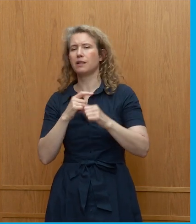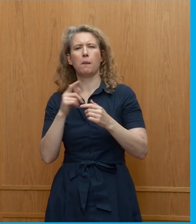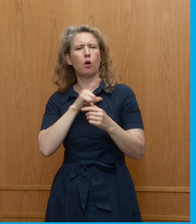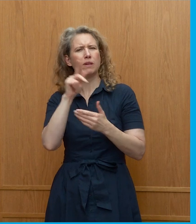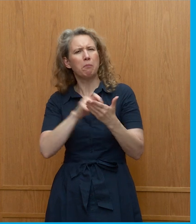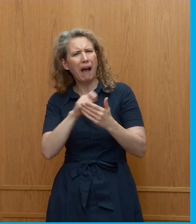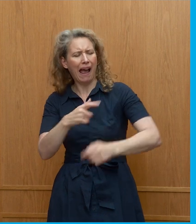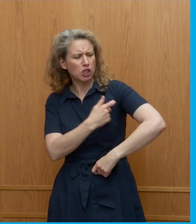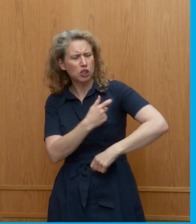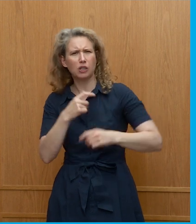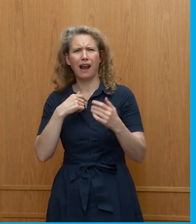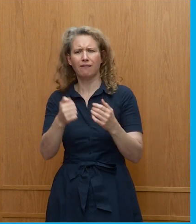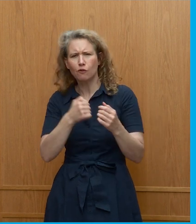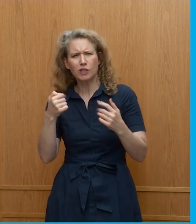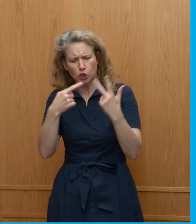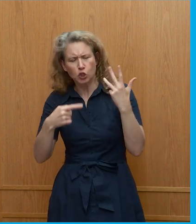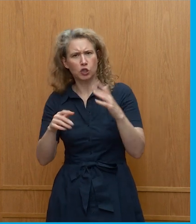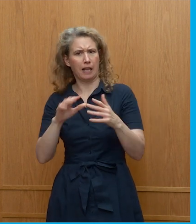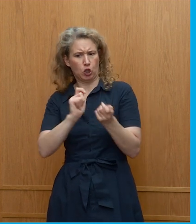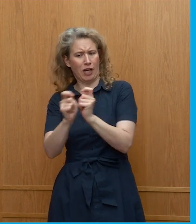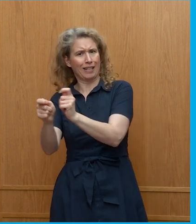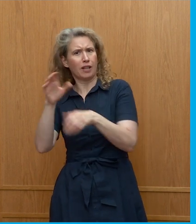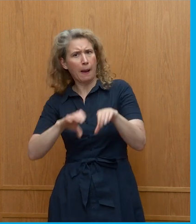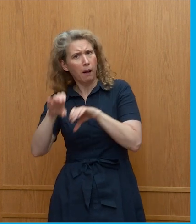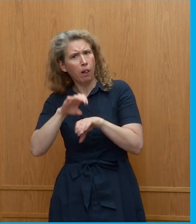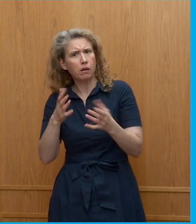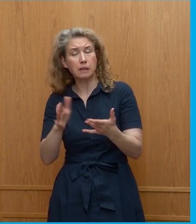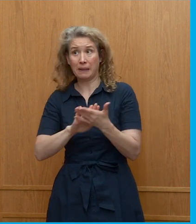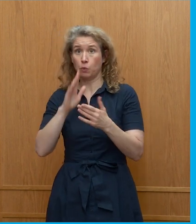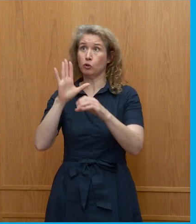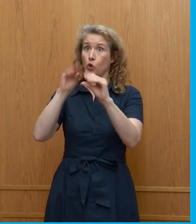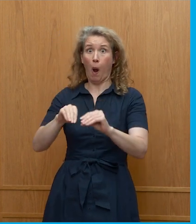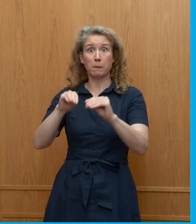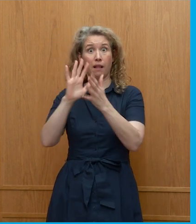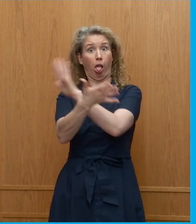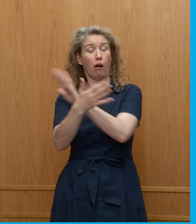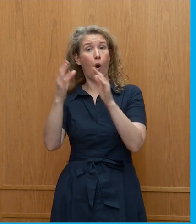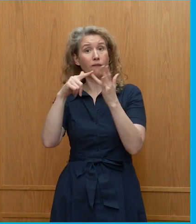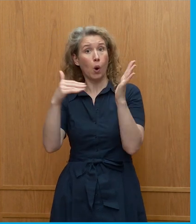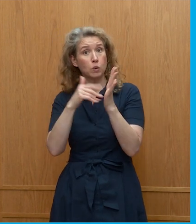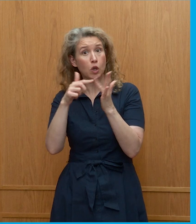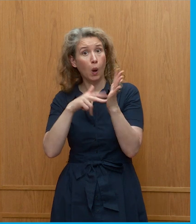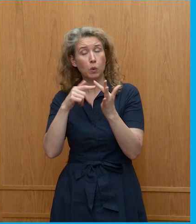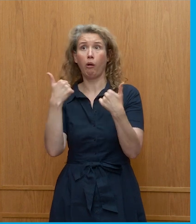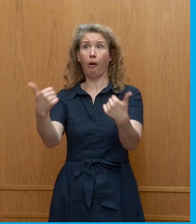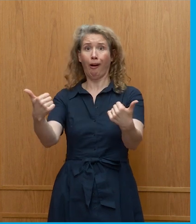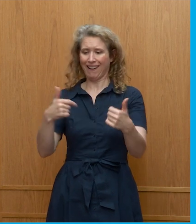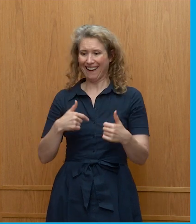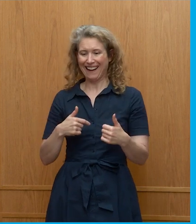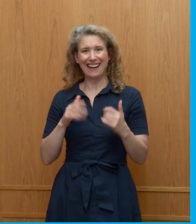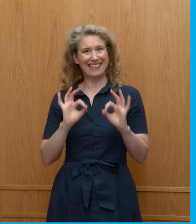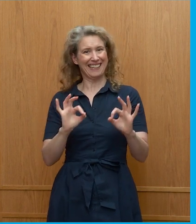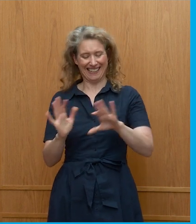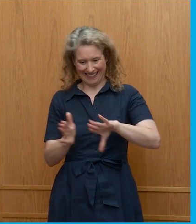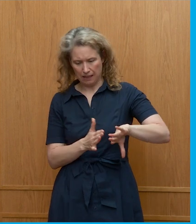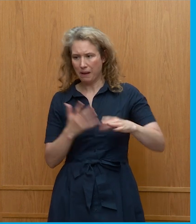lessons to be learned from that. So, is it about how do we look to where our